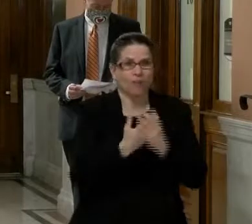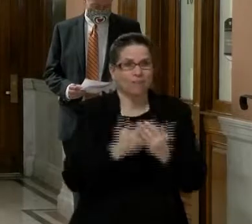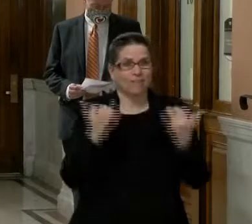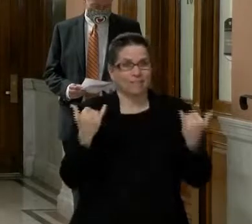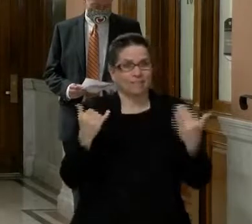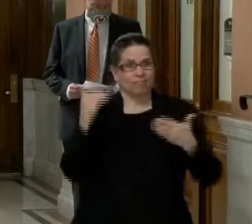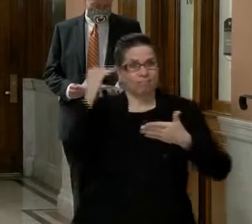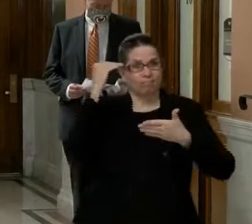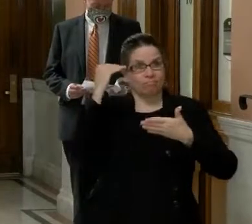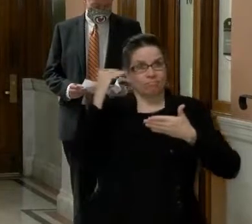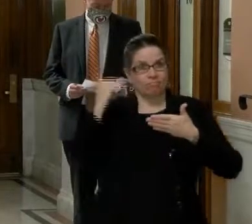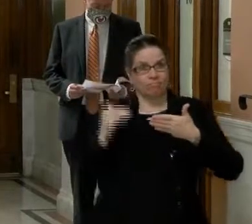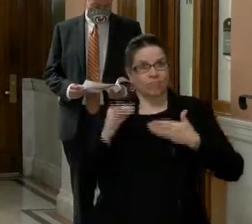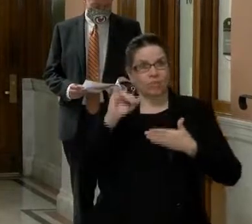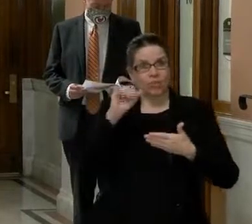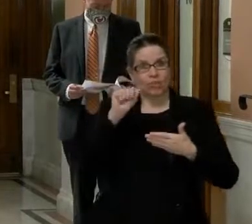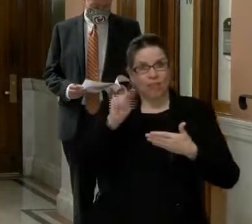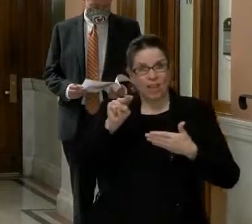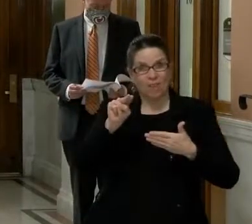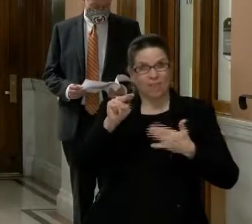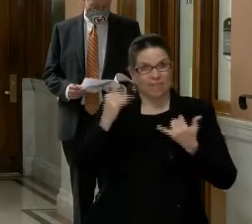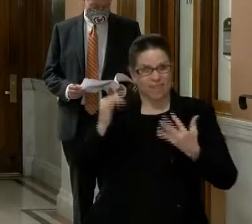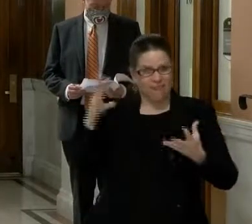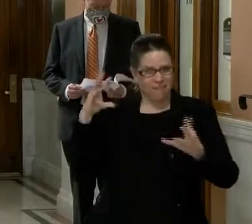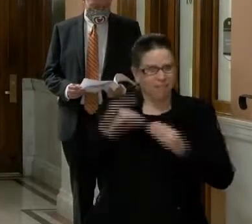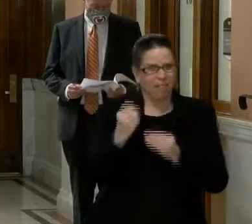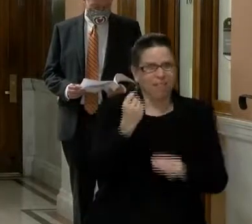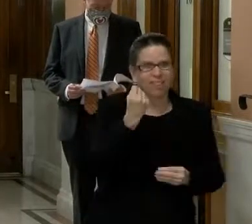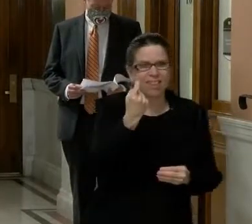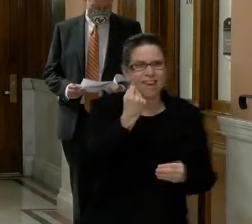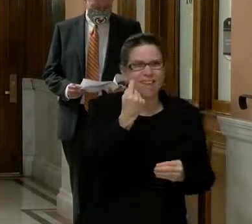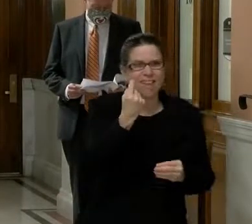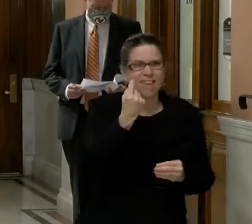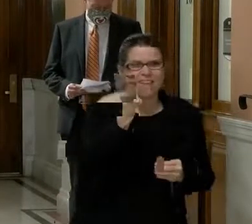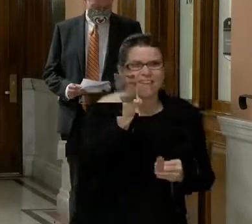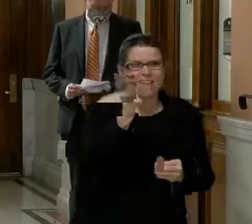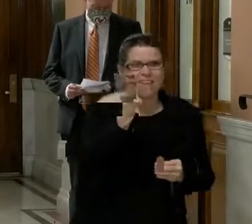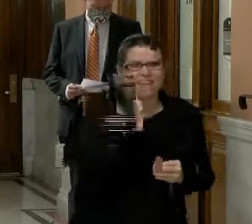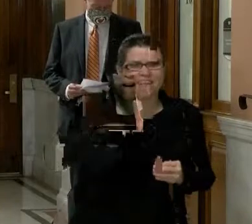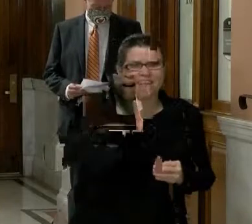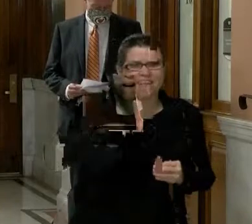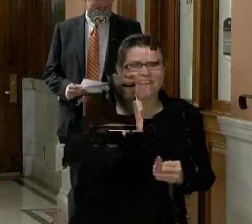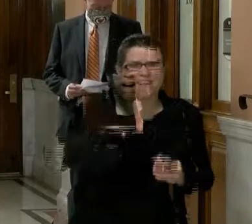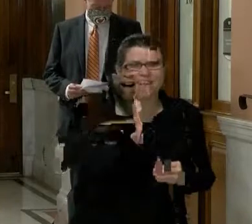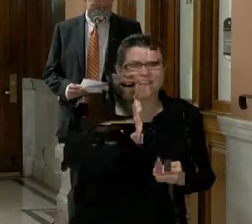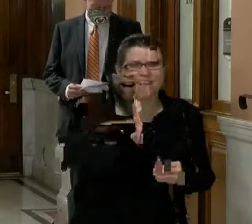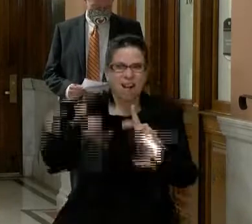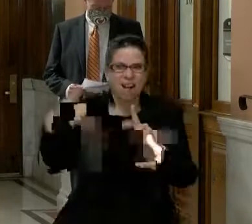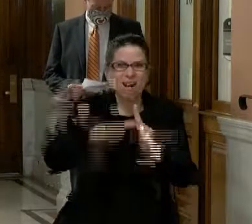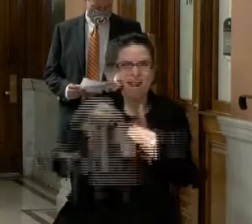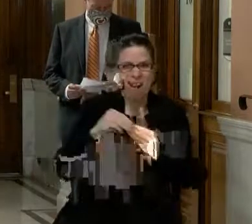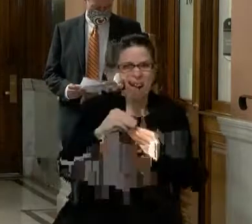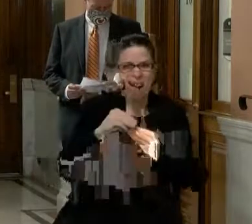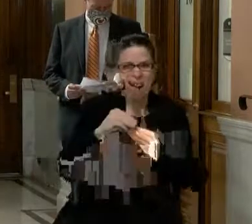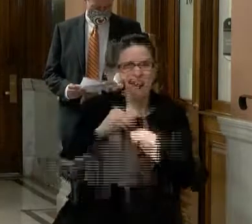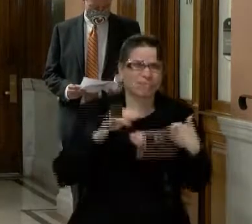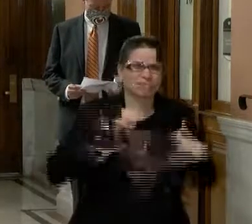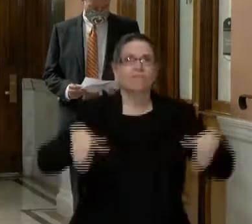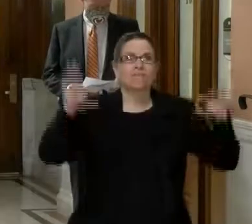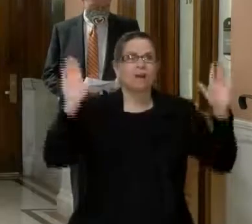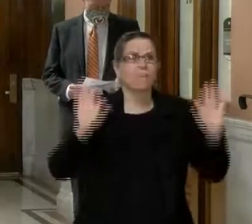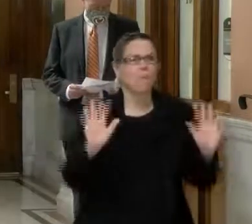month of COVID-19, and don't give up yet. I think we get through the next two or three months.